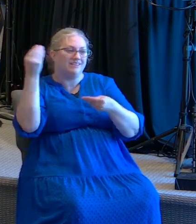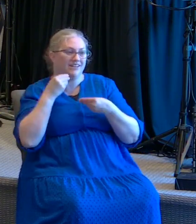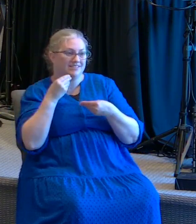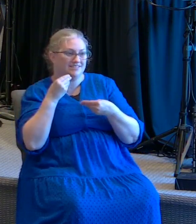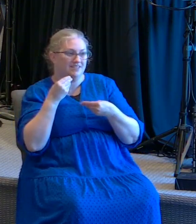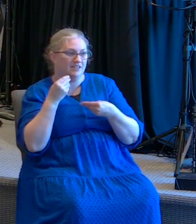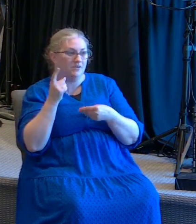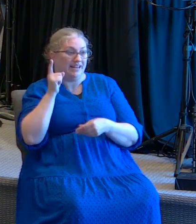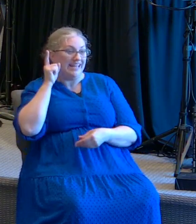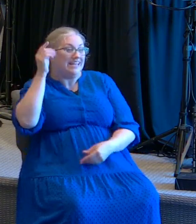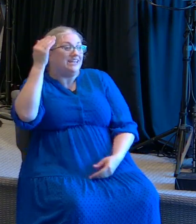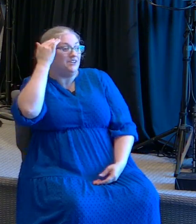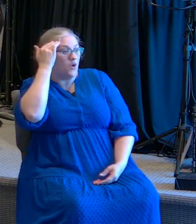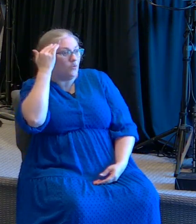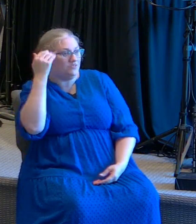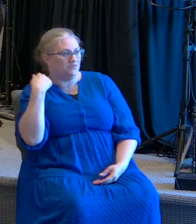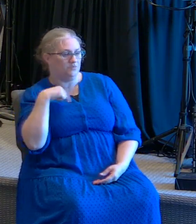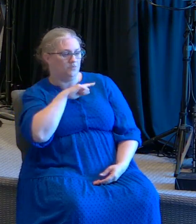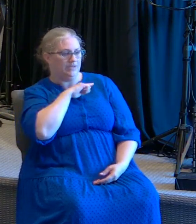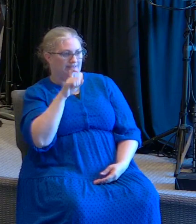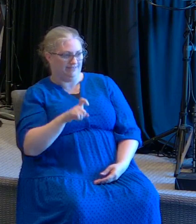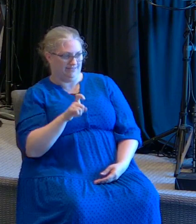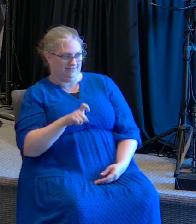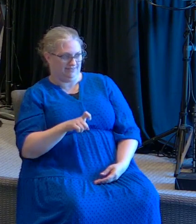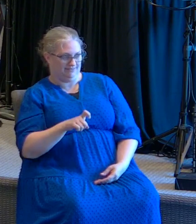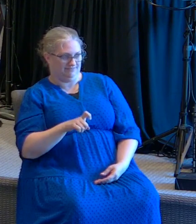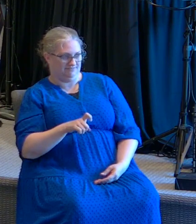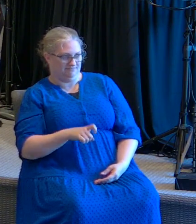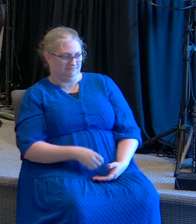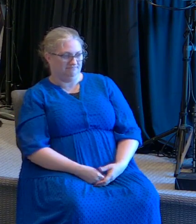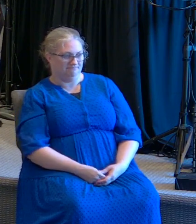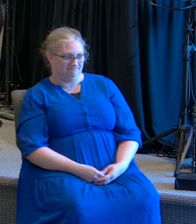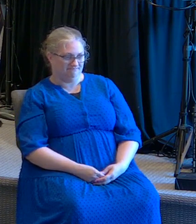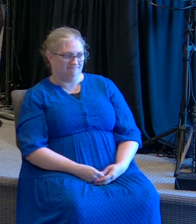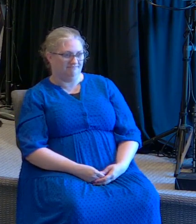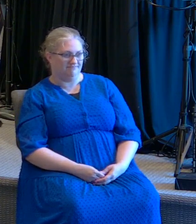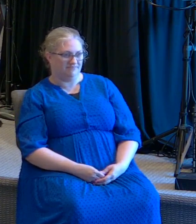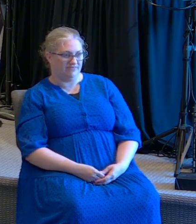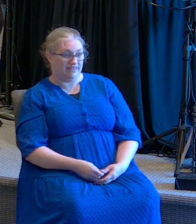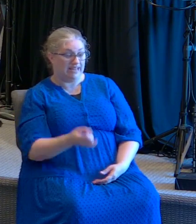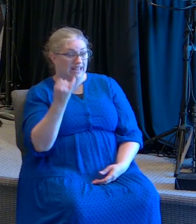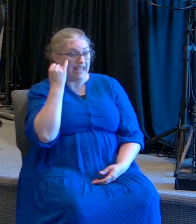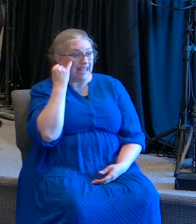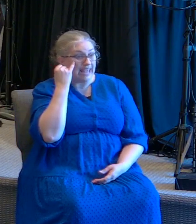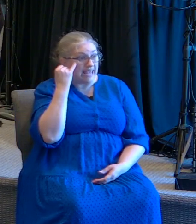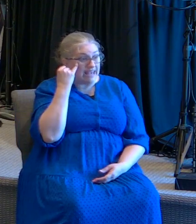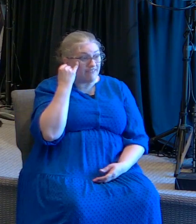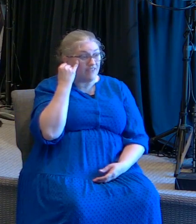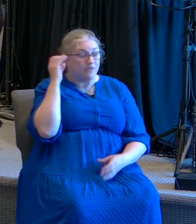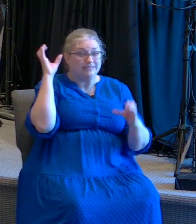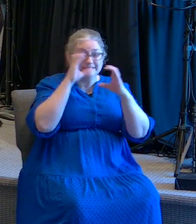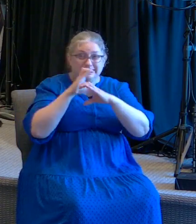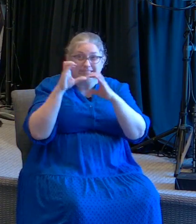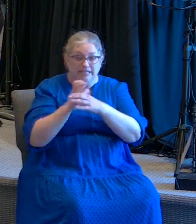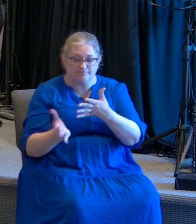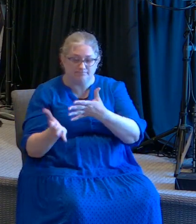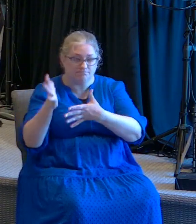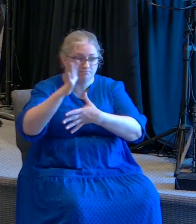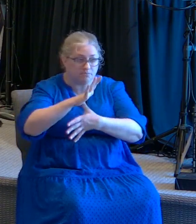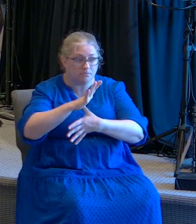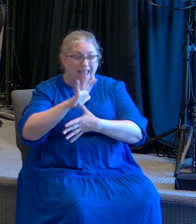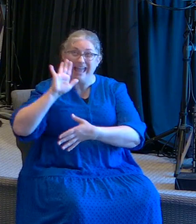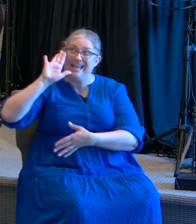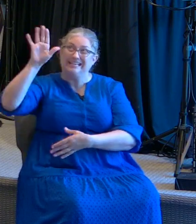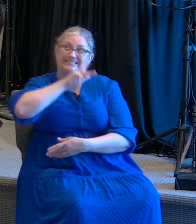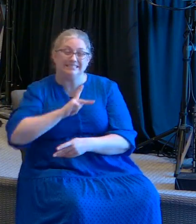Pero primero Dios nos va a dar lo que Él sabe que necesitamos nosotros. And if we seek first the kingdom of God and His righteousness. Y si